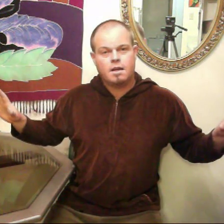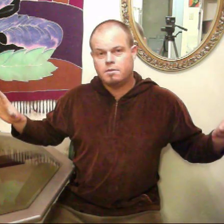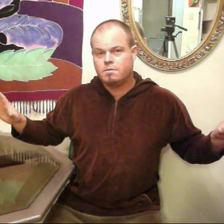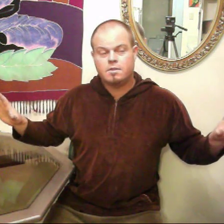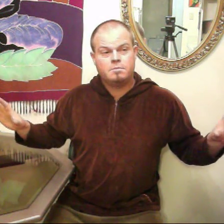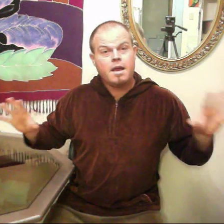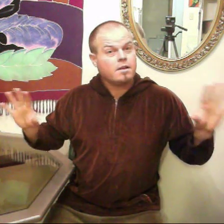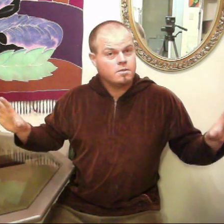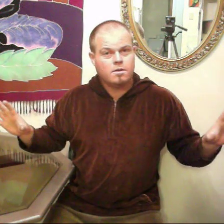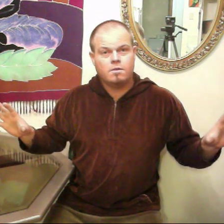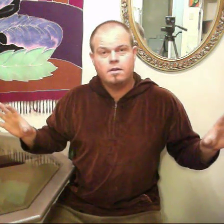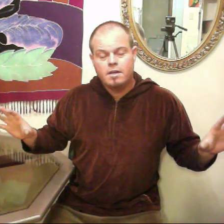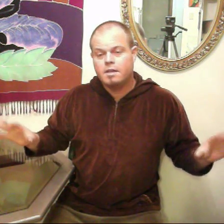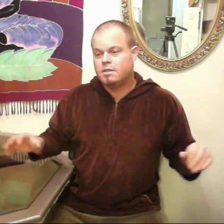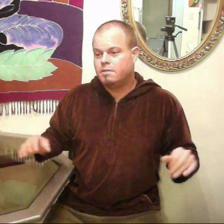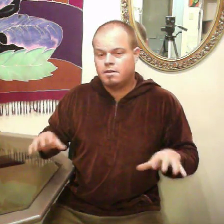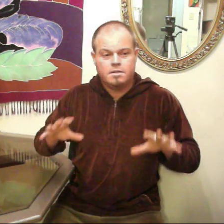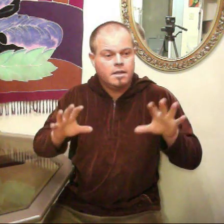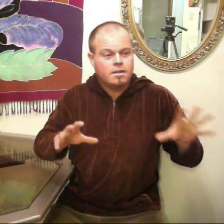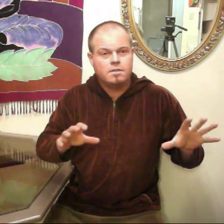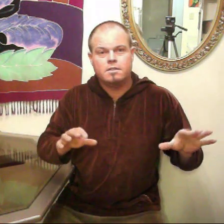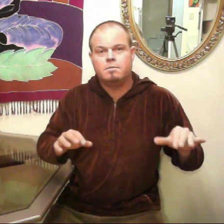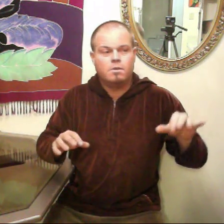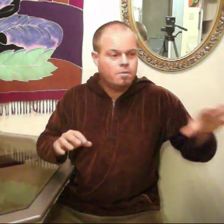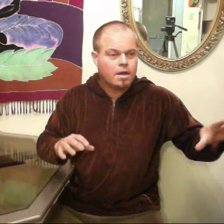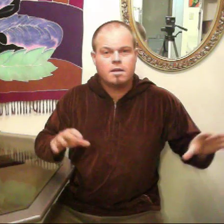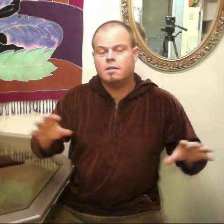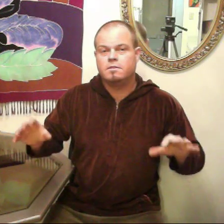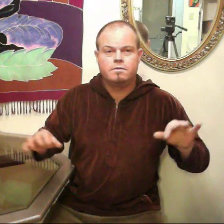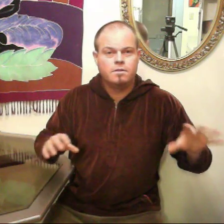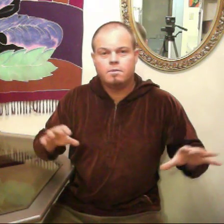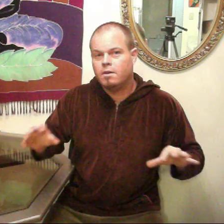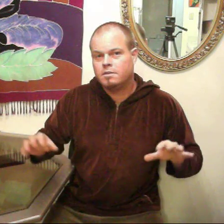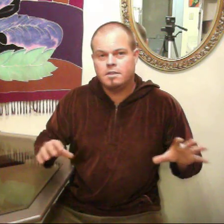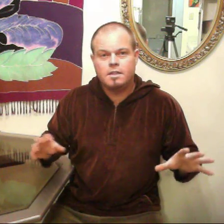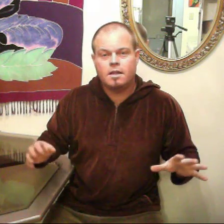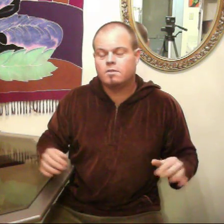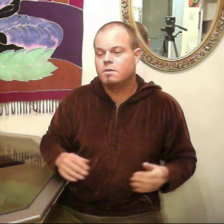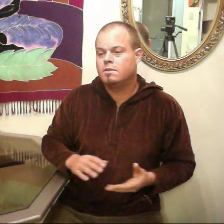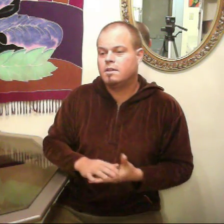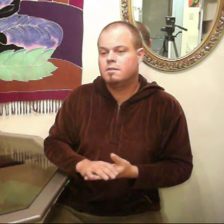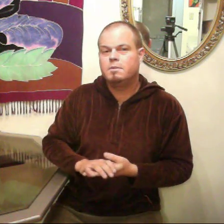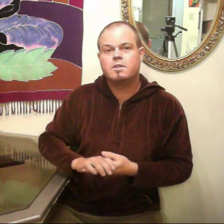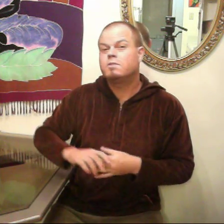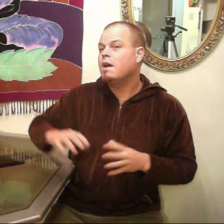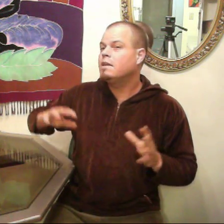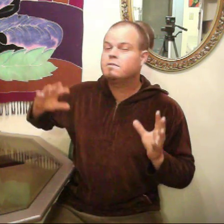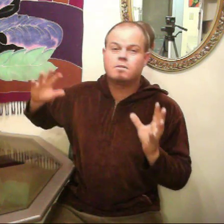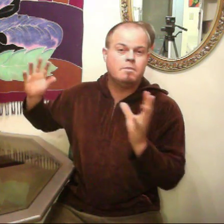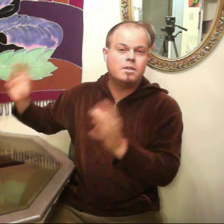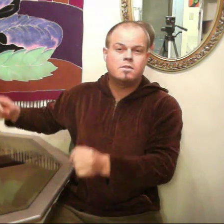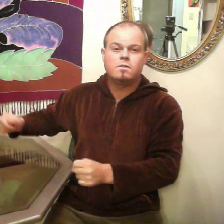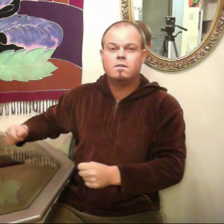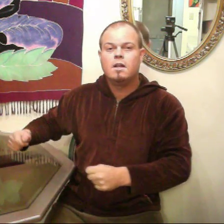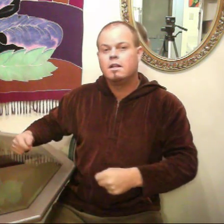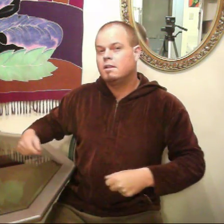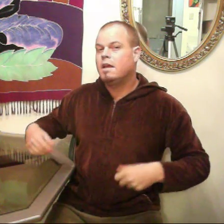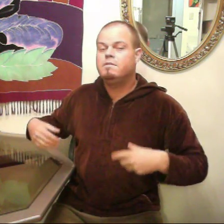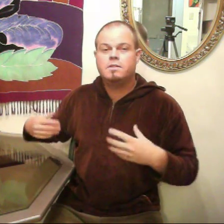that with respect. So, it's very diligent about what kinds of food it wants to eat now. So, it's a big transformational, life